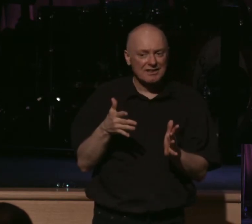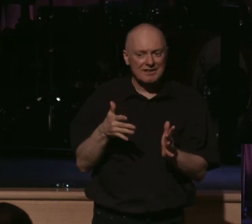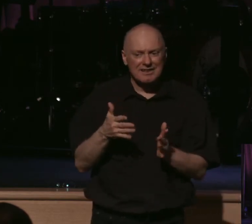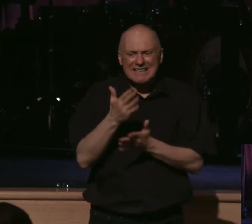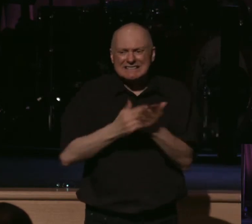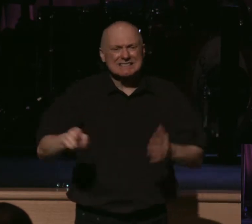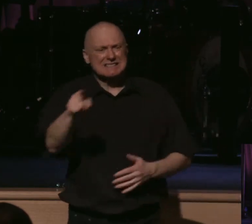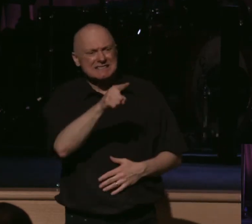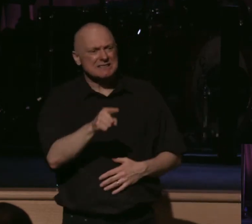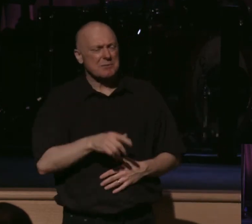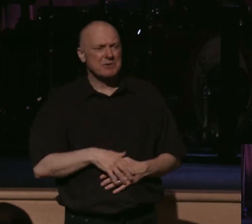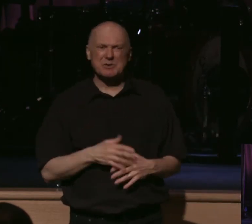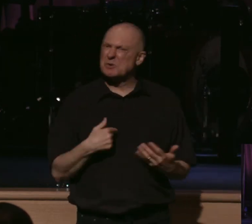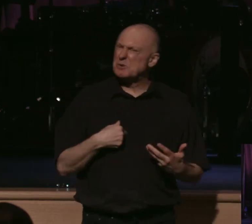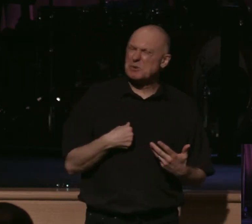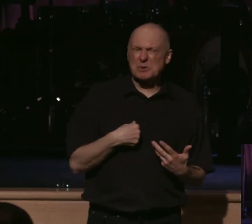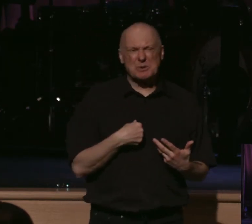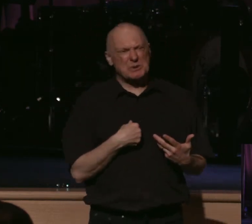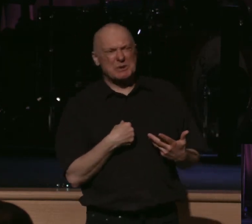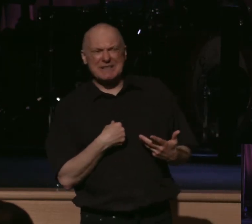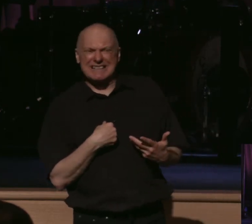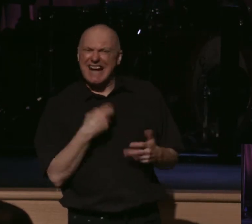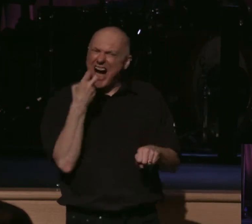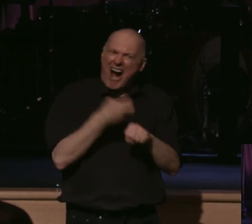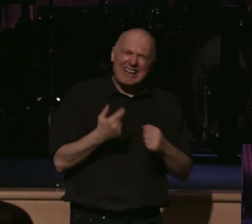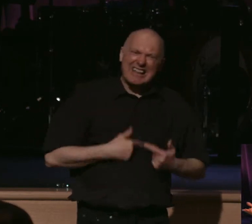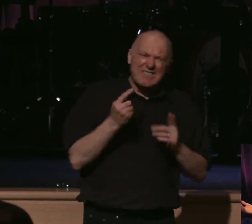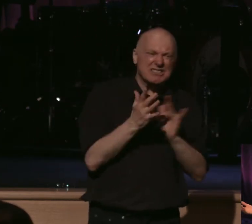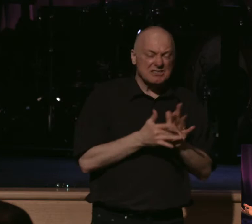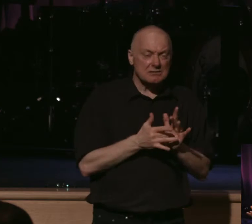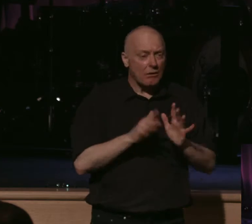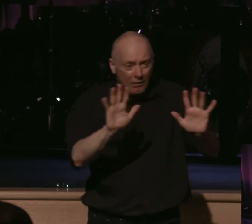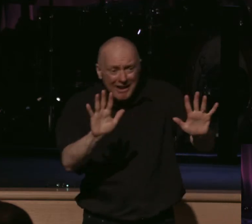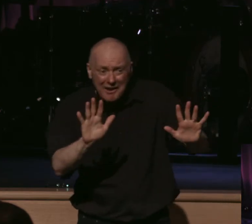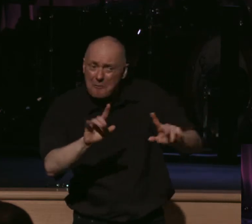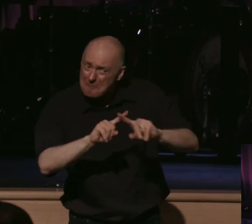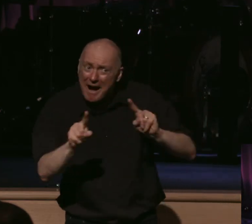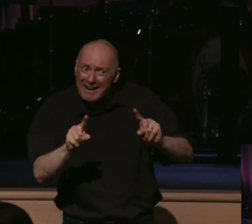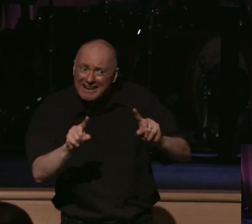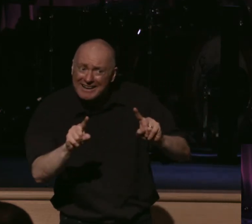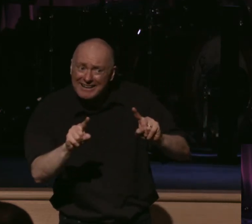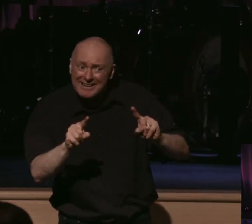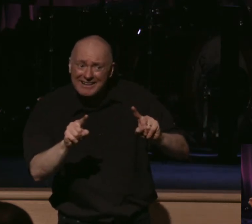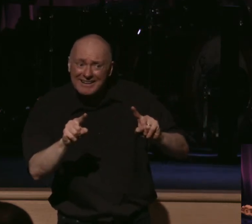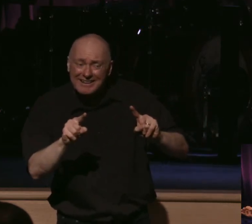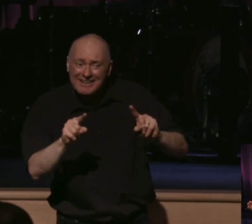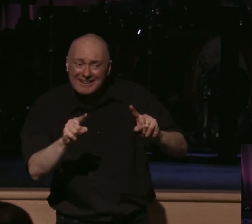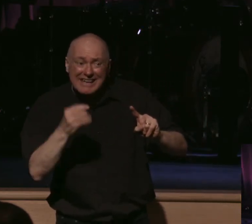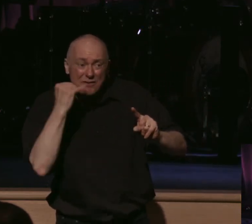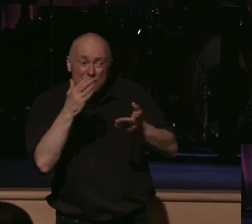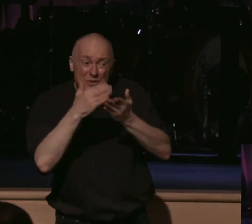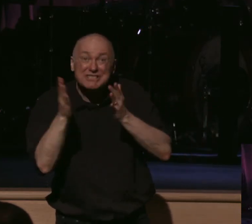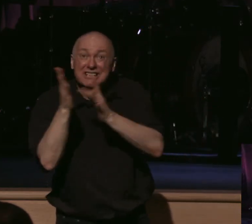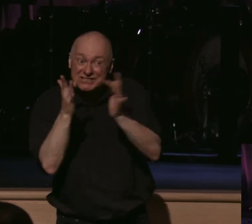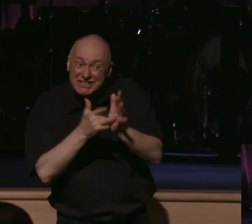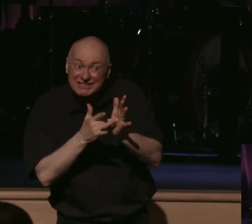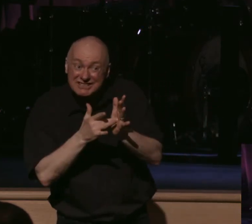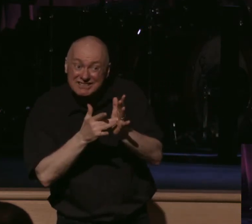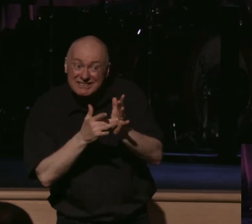like, man, live at a cost for Christ in this world, and it's going to be so tough, and sometimes it is. But when compared to the eternal cost of rejecting the offer